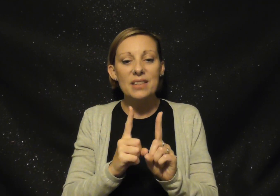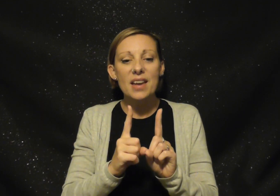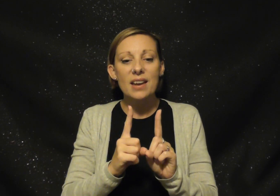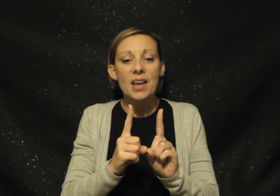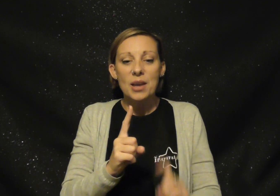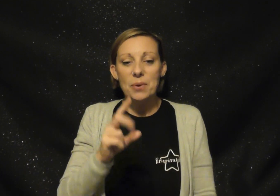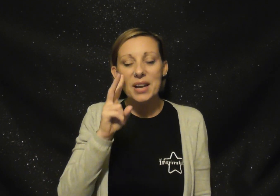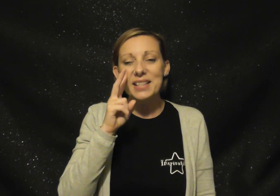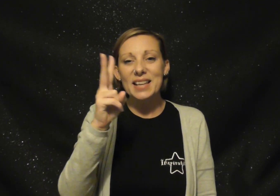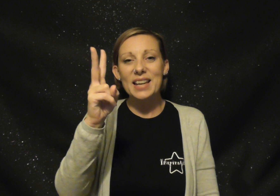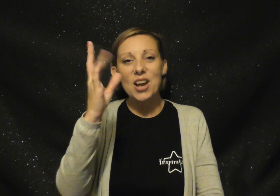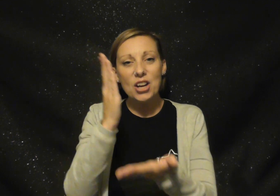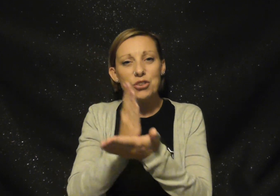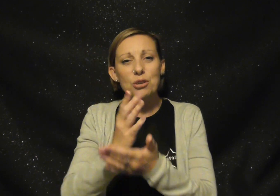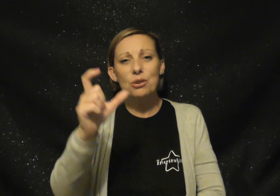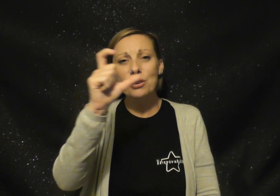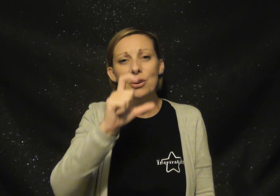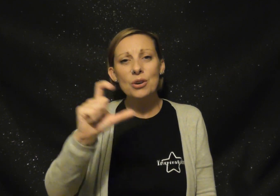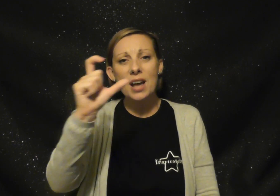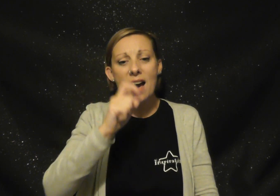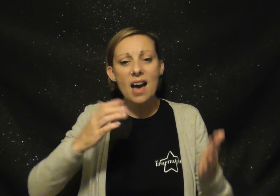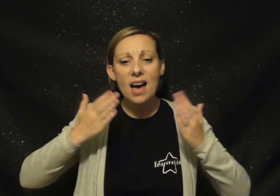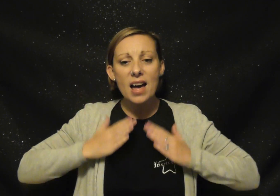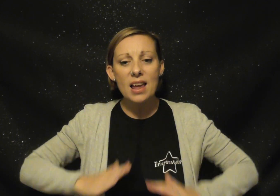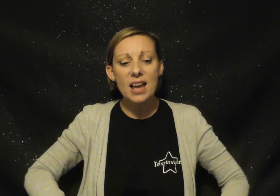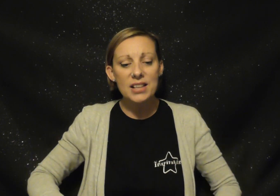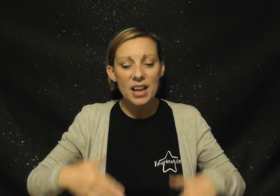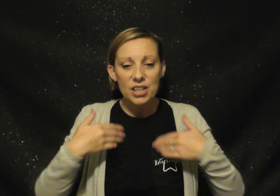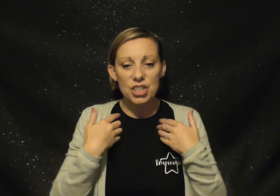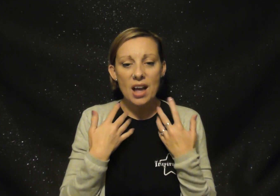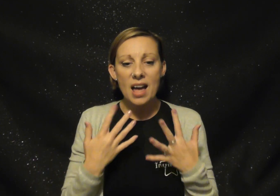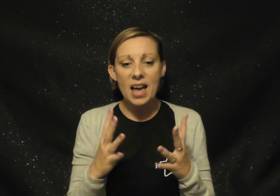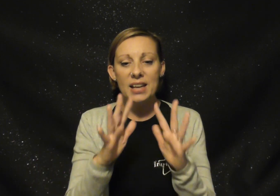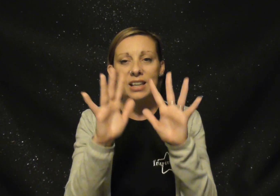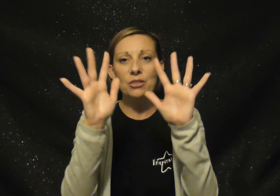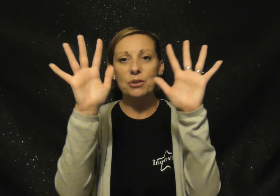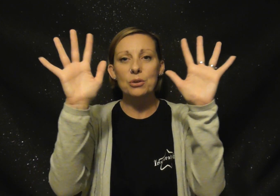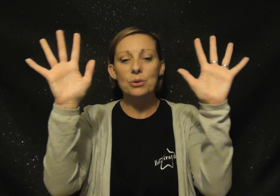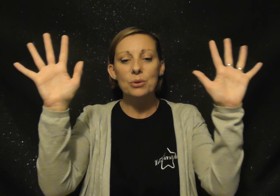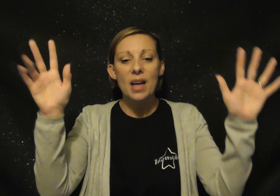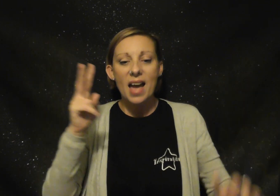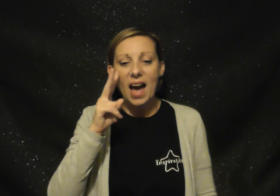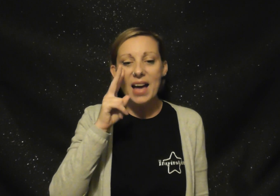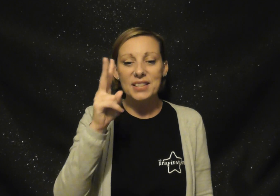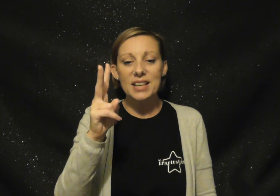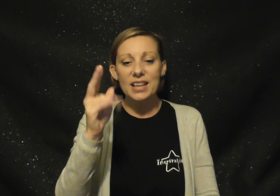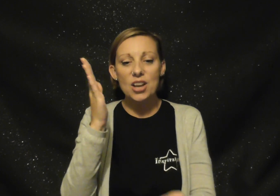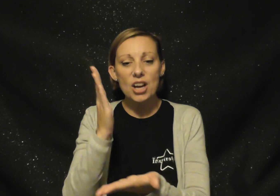there But I see your true colors shining through I see your